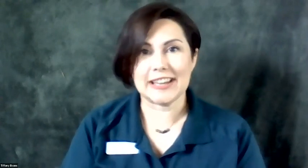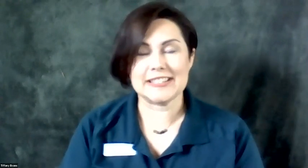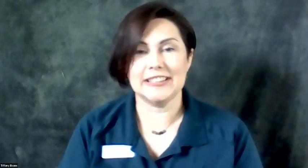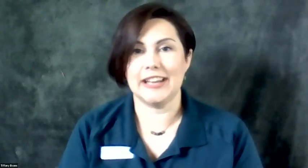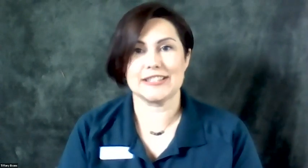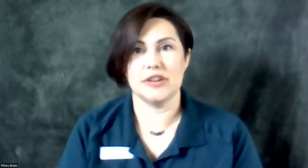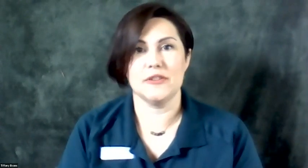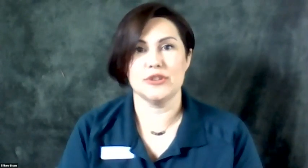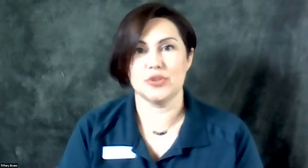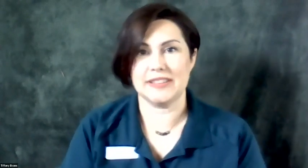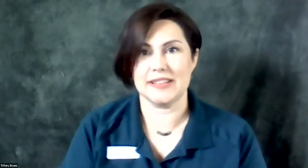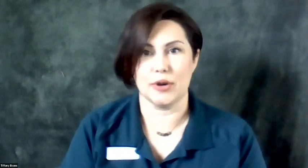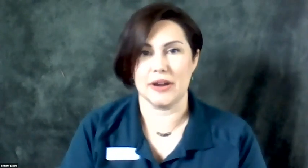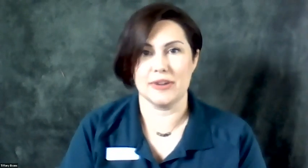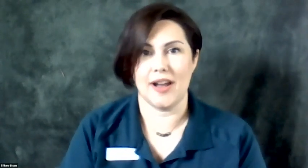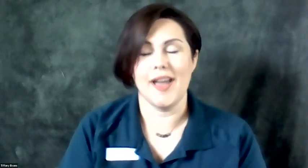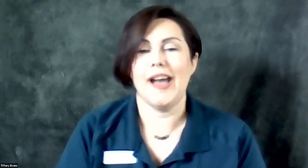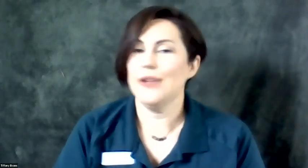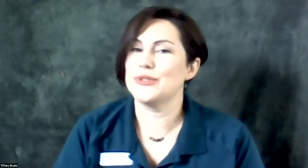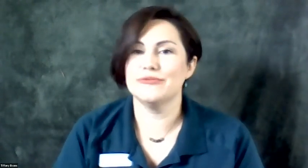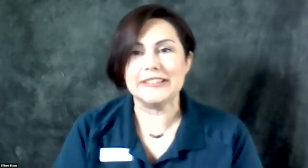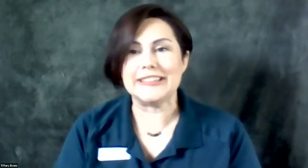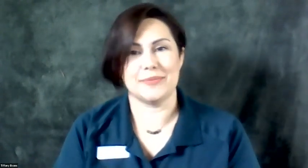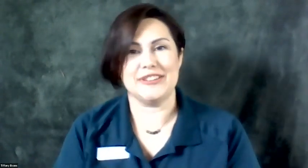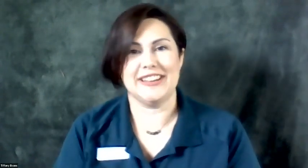to let us know if you enjoyed today's program or not, I would really appreciate it.